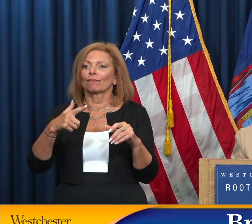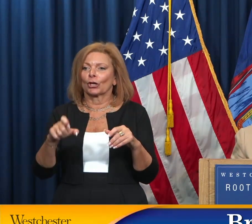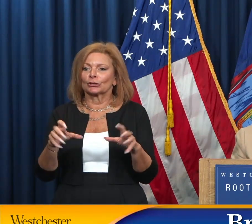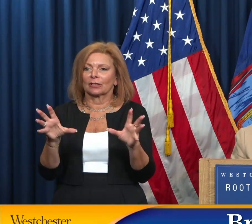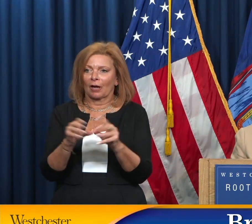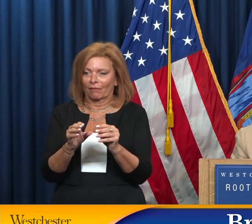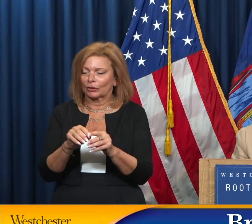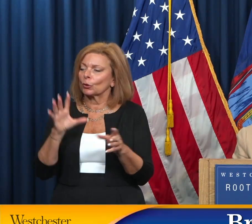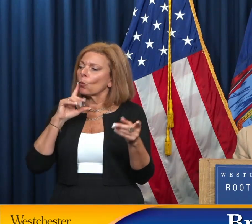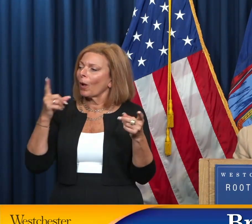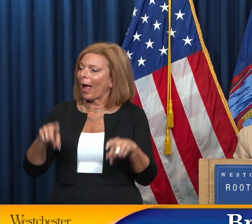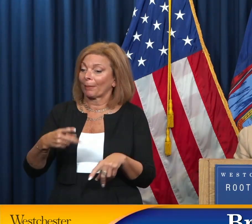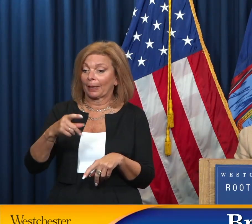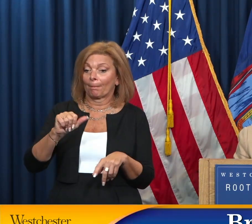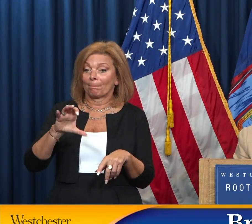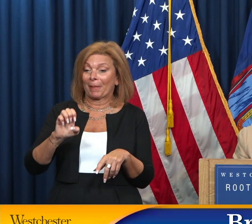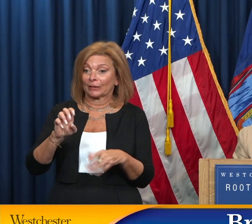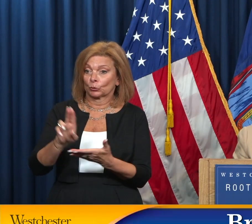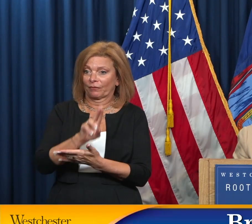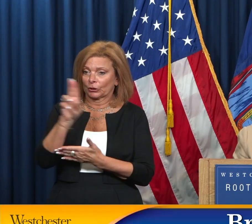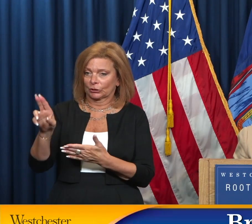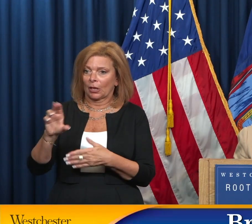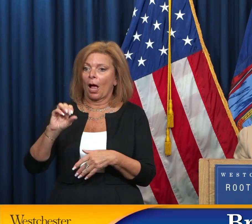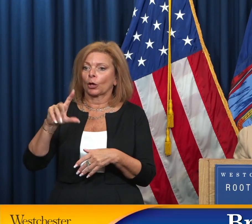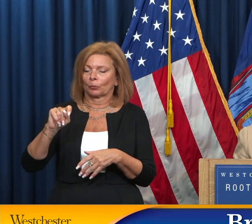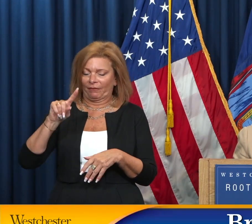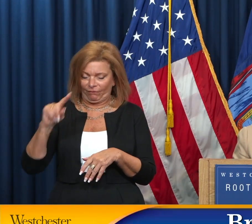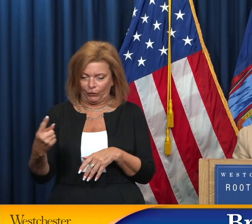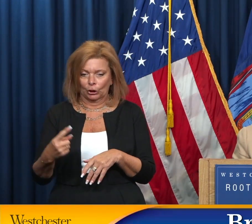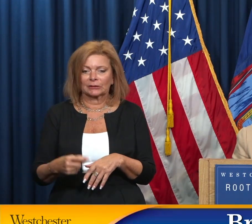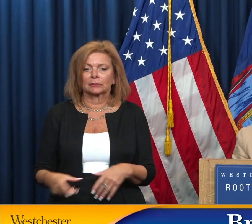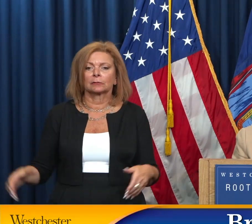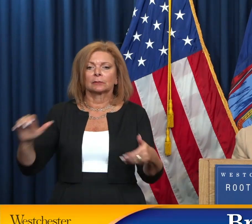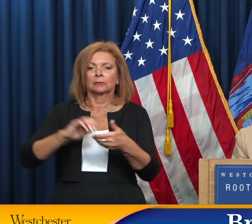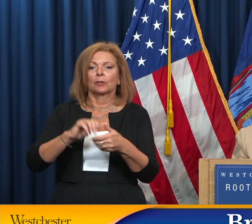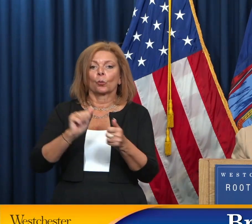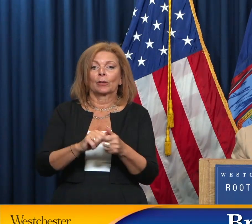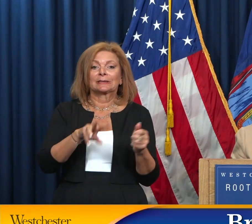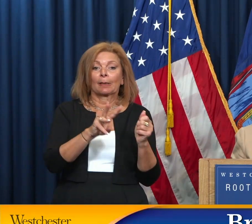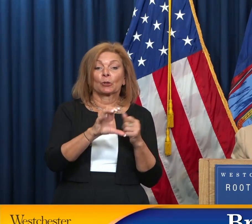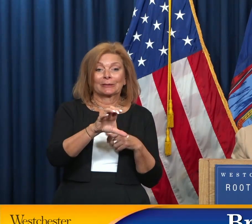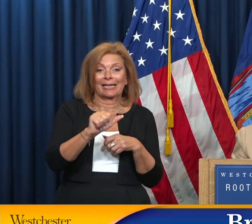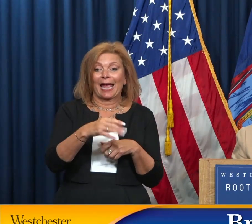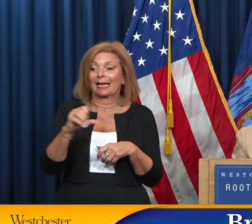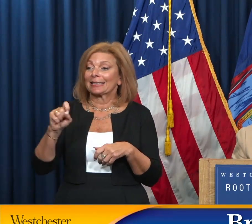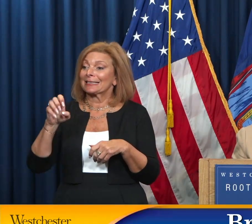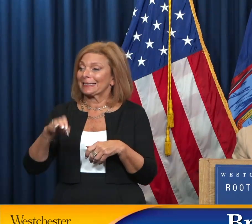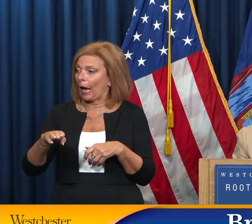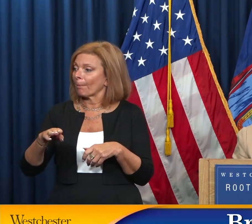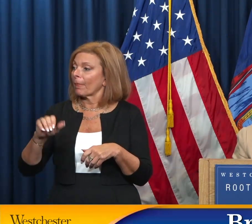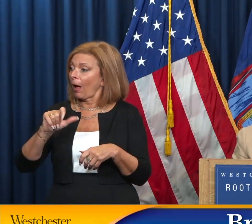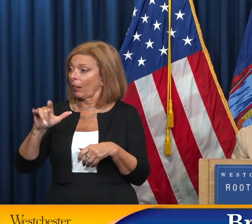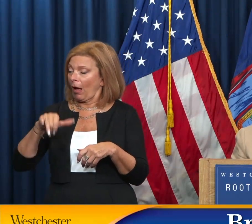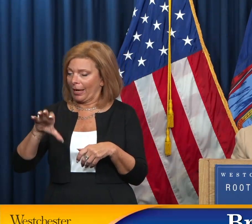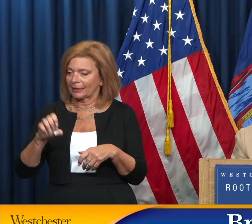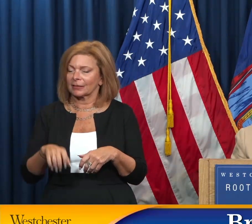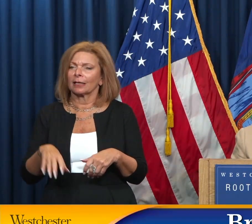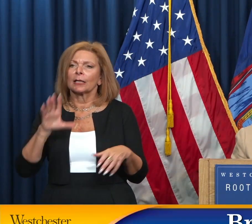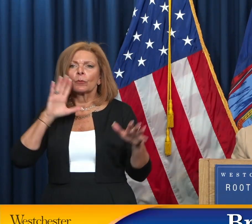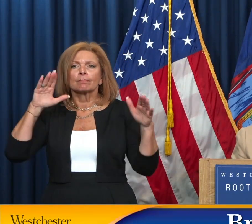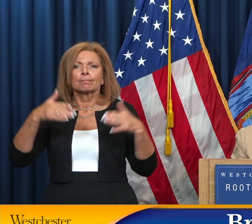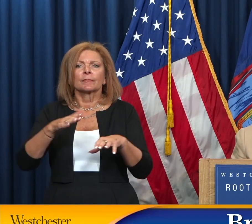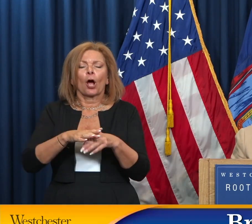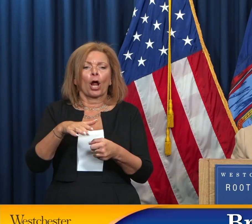1st at Pace University in partnership with the WCA and the STEM Alliance. Again, this conference will focus on regional